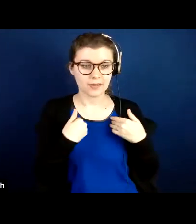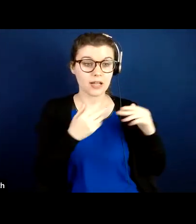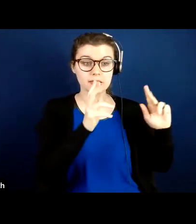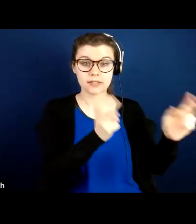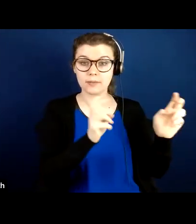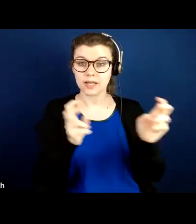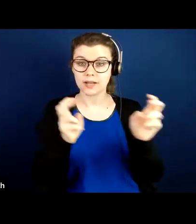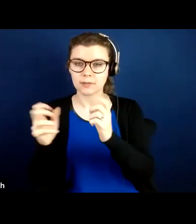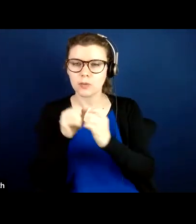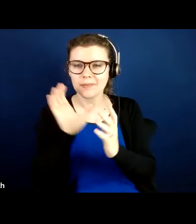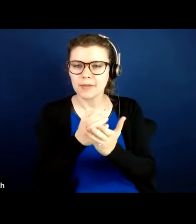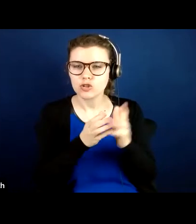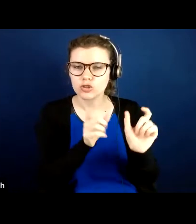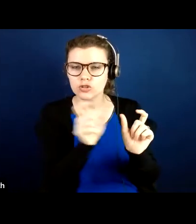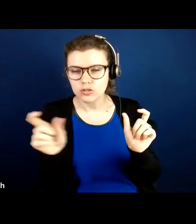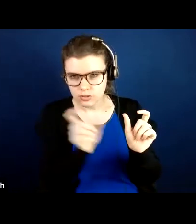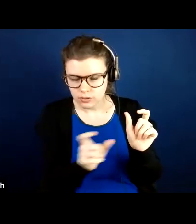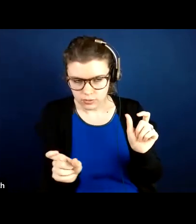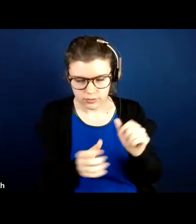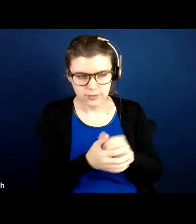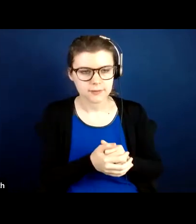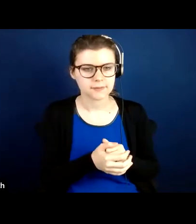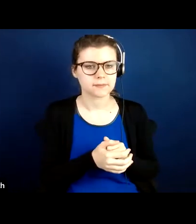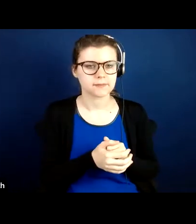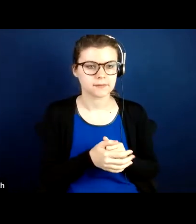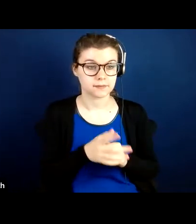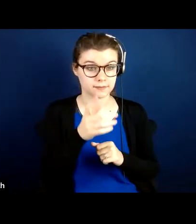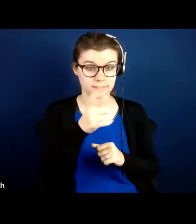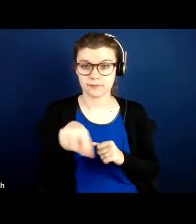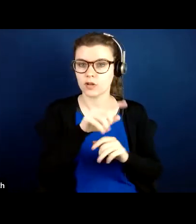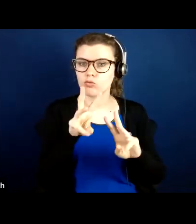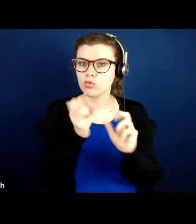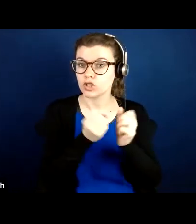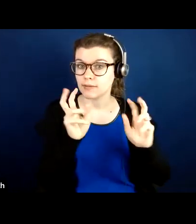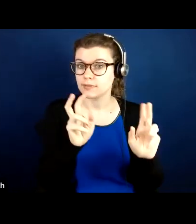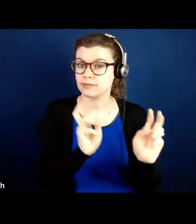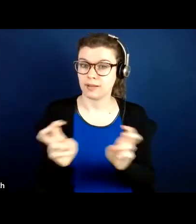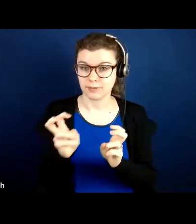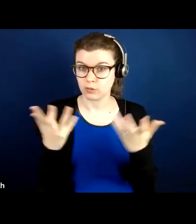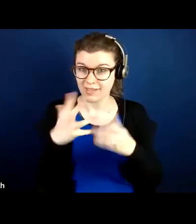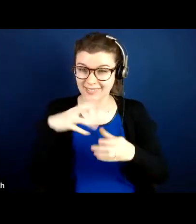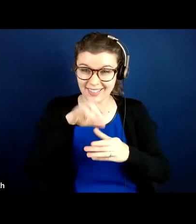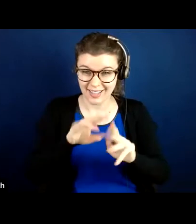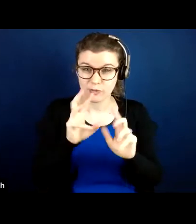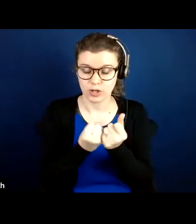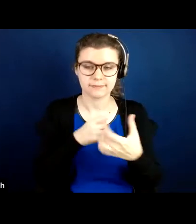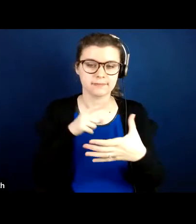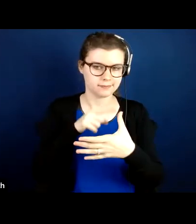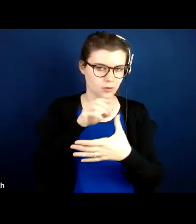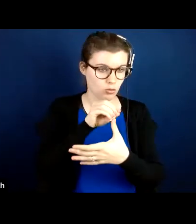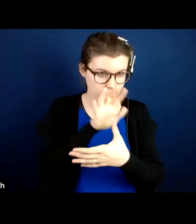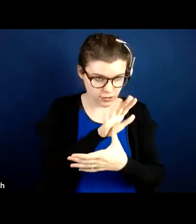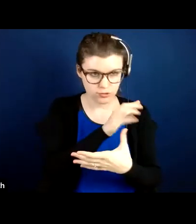thumbnails. I'm going to skip quickly to these are the workshop topics or there's an orientation